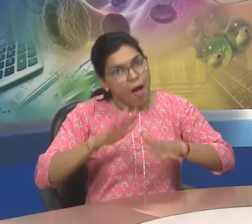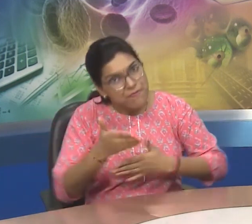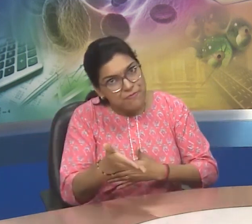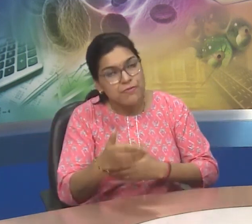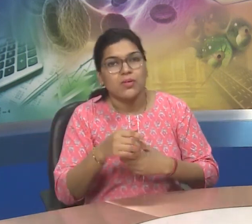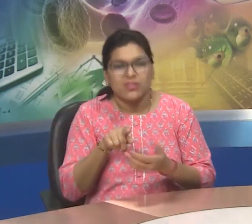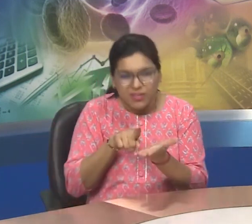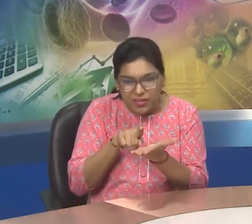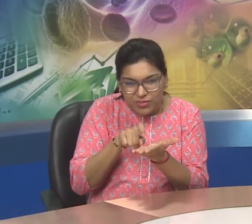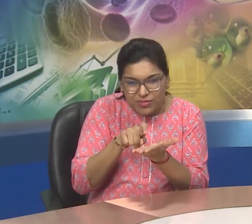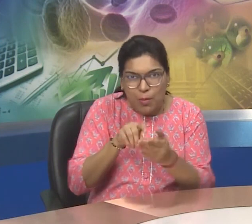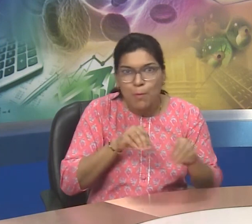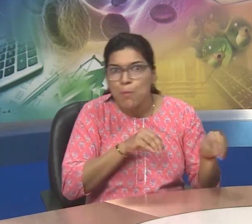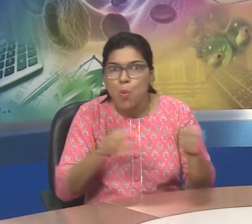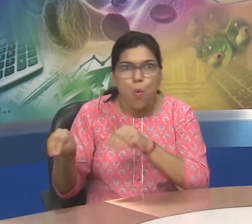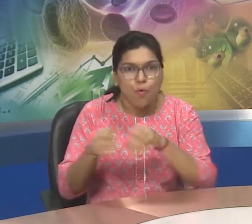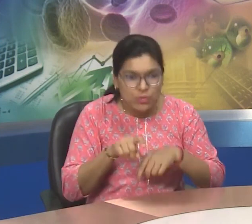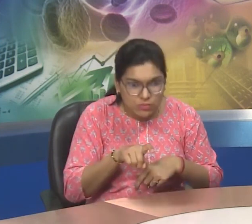These are called abiotic.